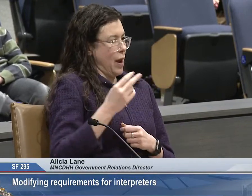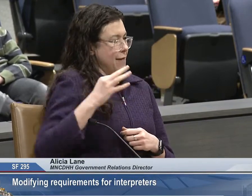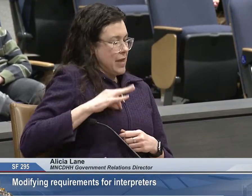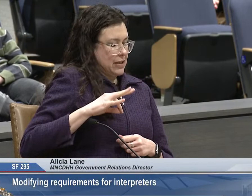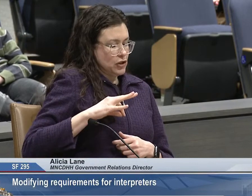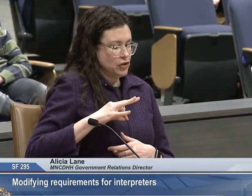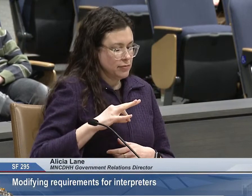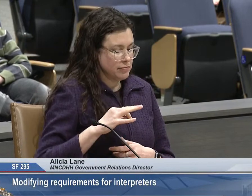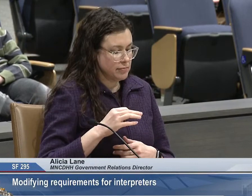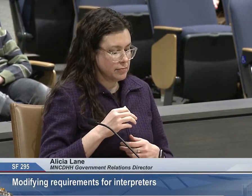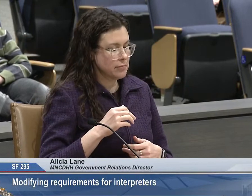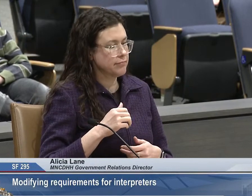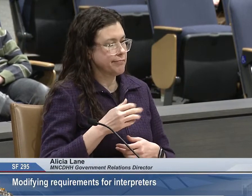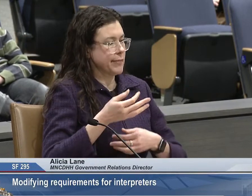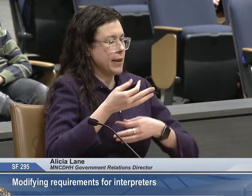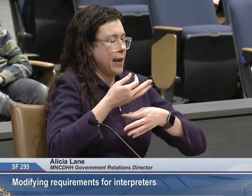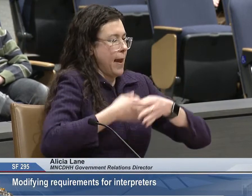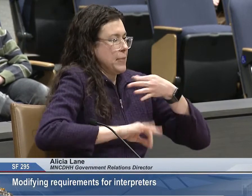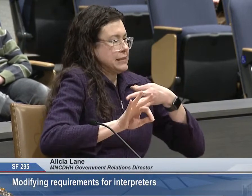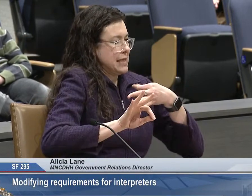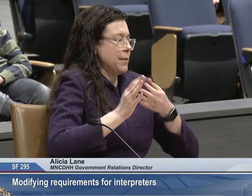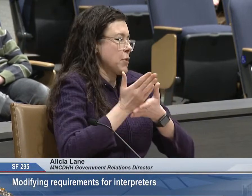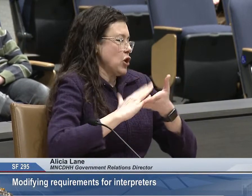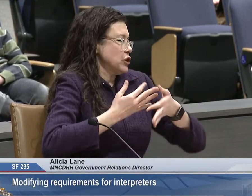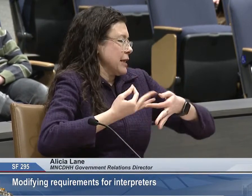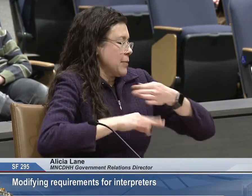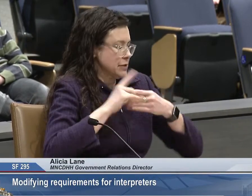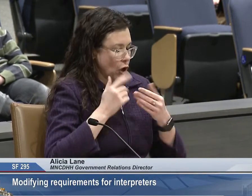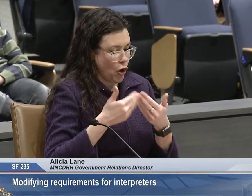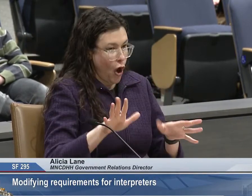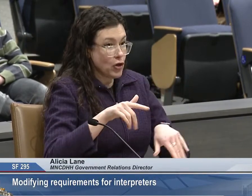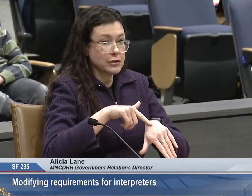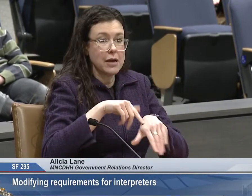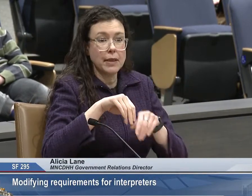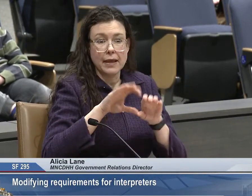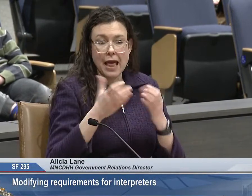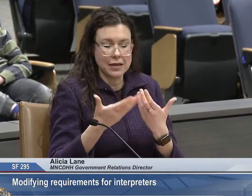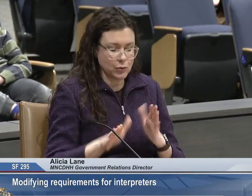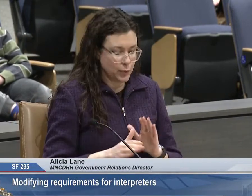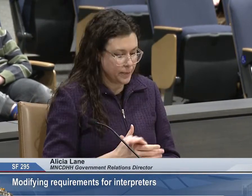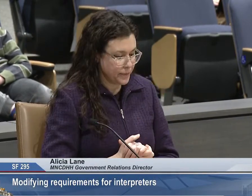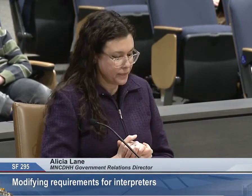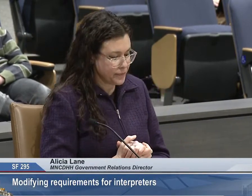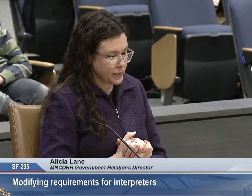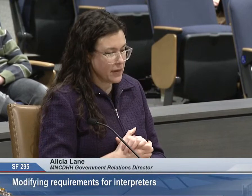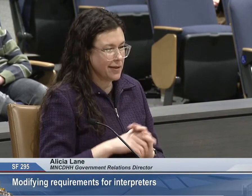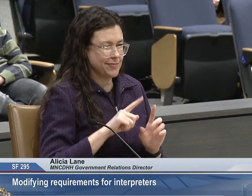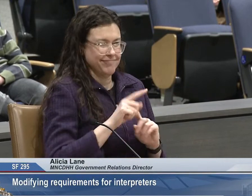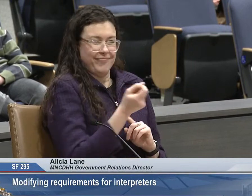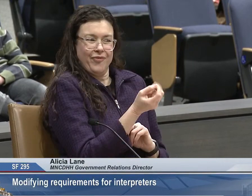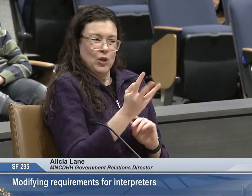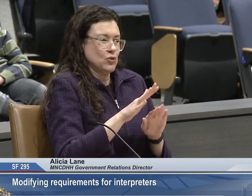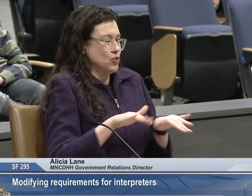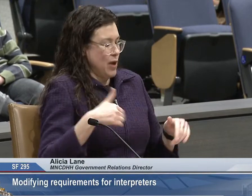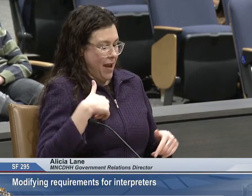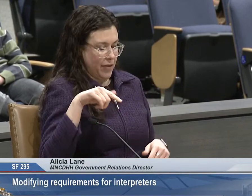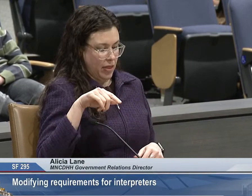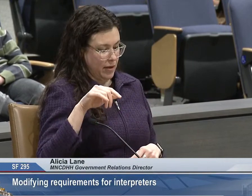These advantages partially compensated for lost time in the classroom, but